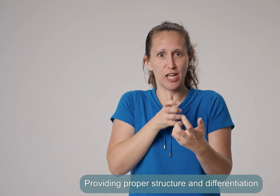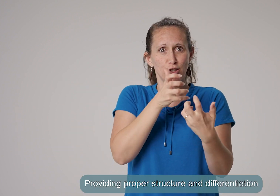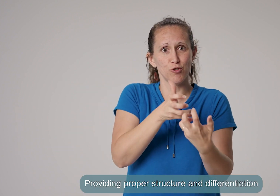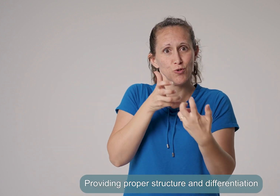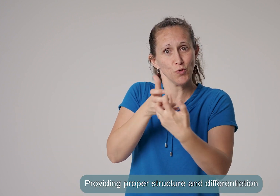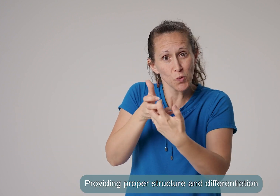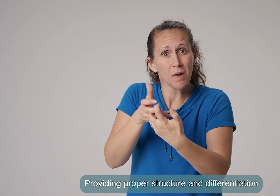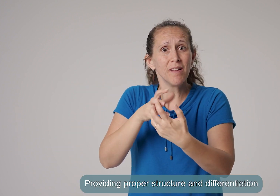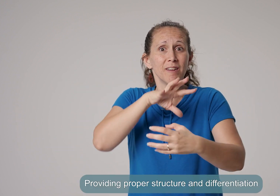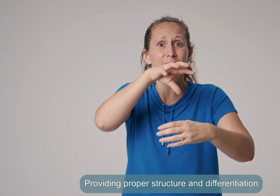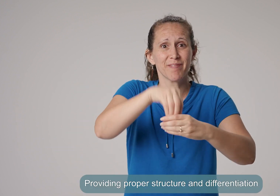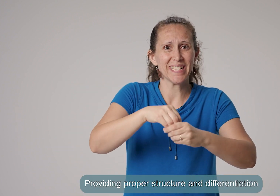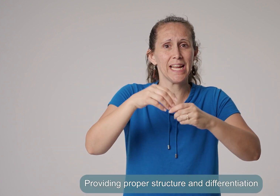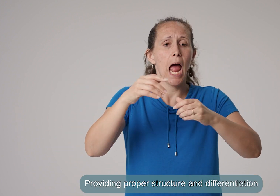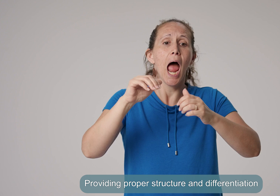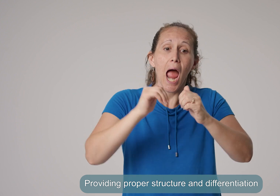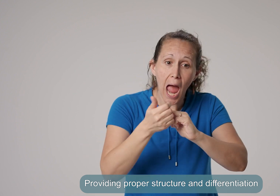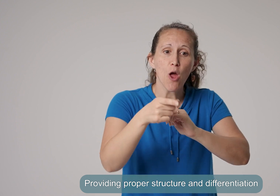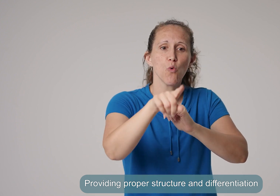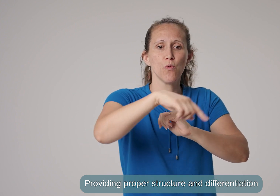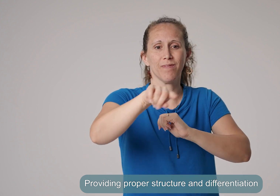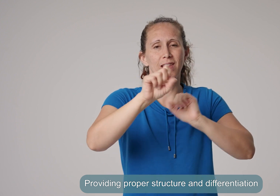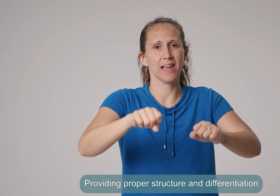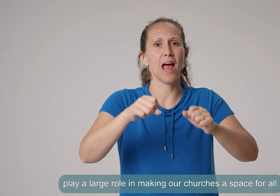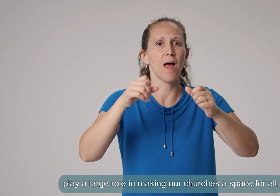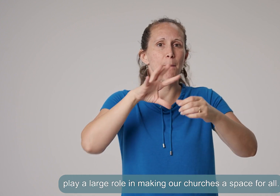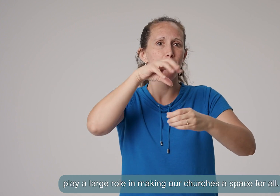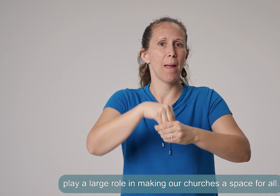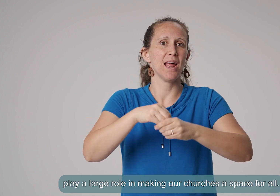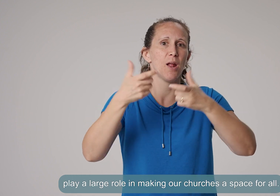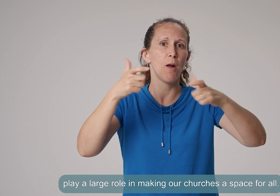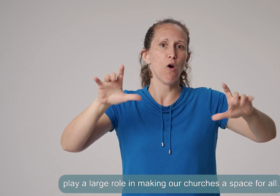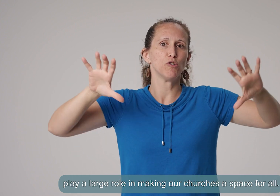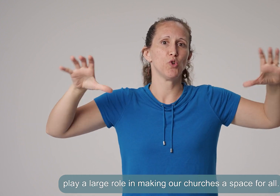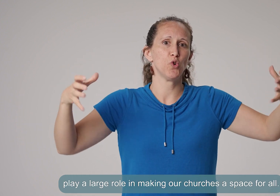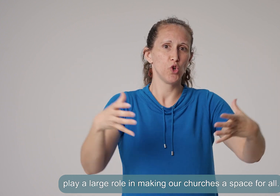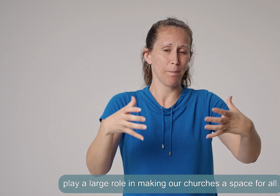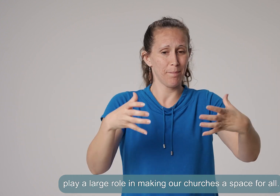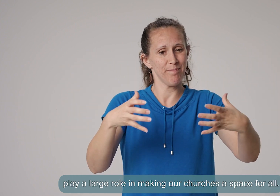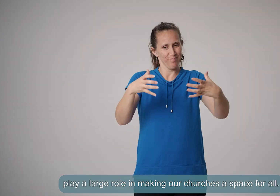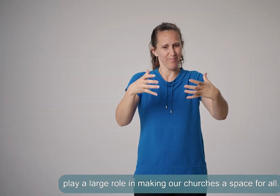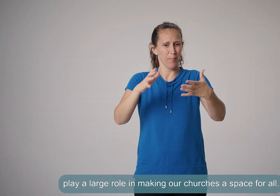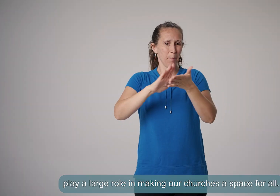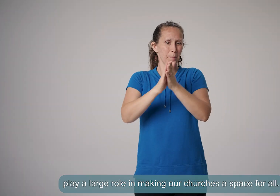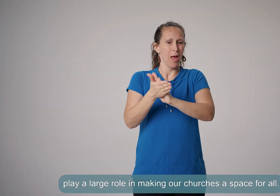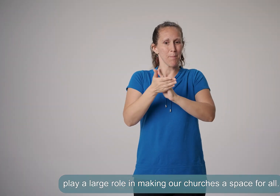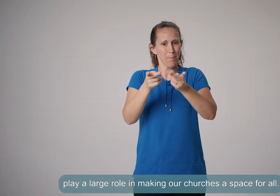Providing proper structure and differentiation play a large role in making our churches a space for all.